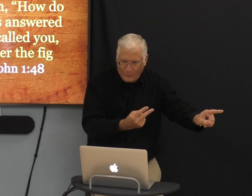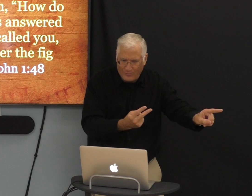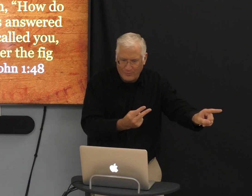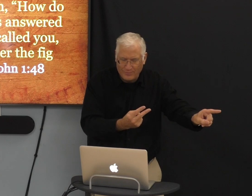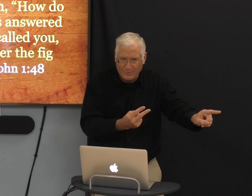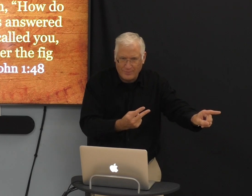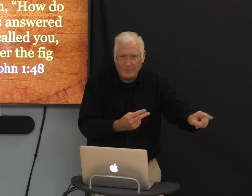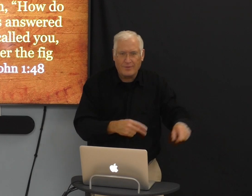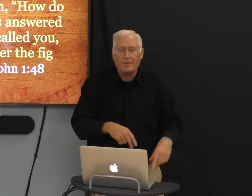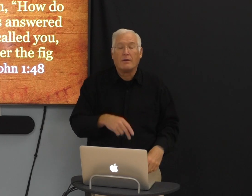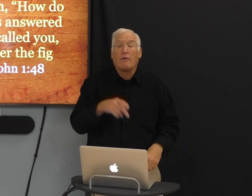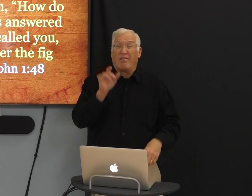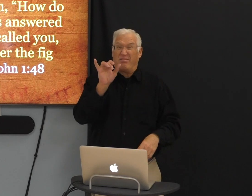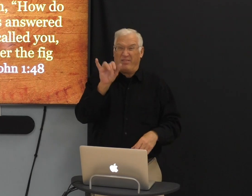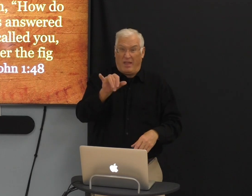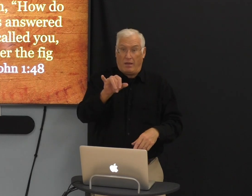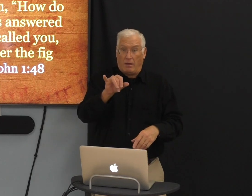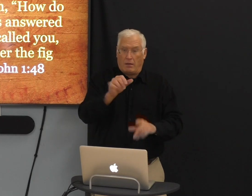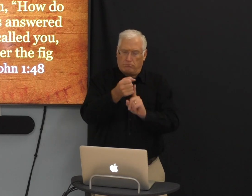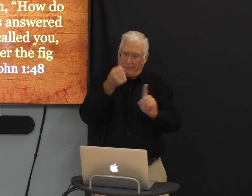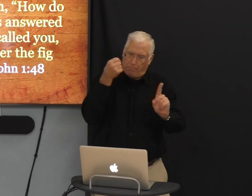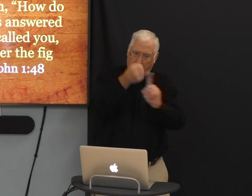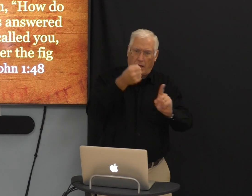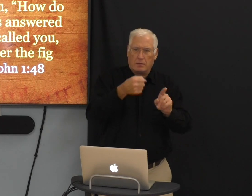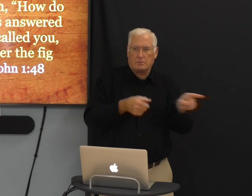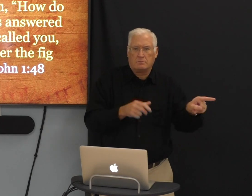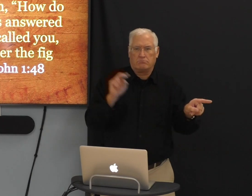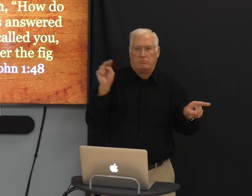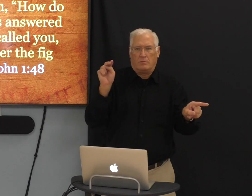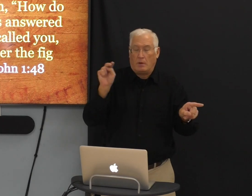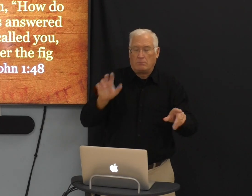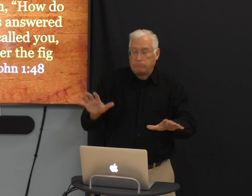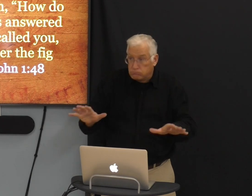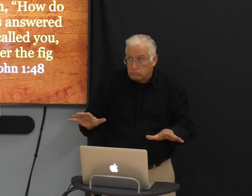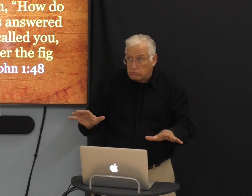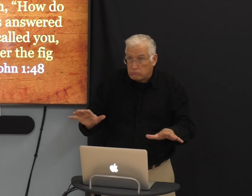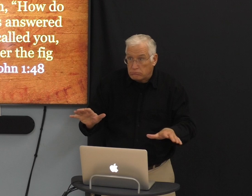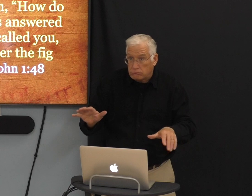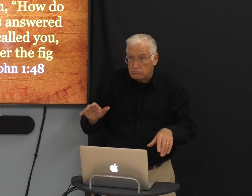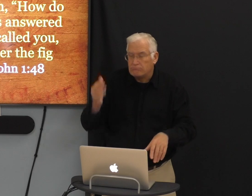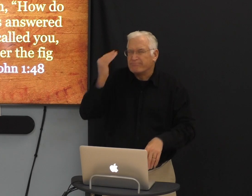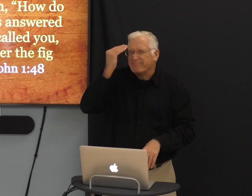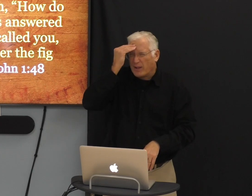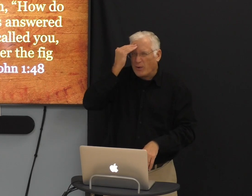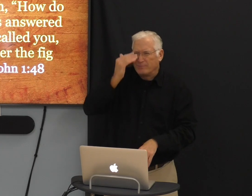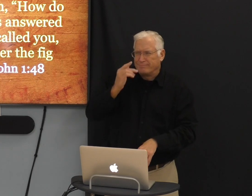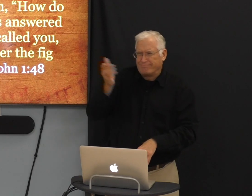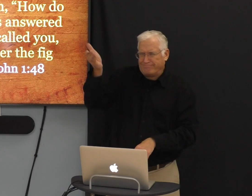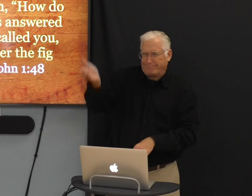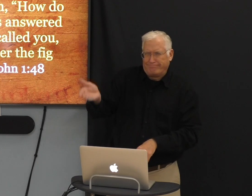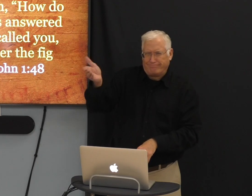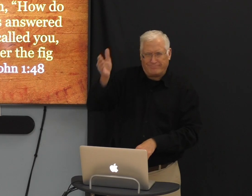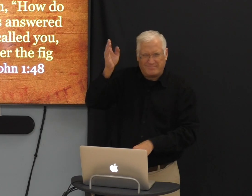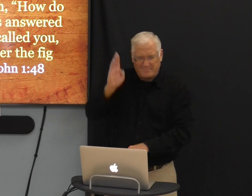sitting under a fig tree. And that's what hit Nathaniel